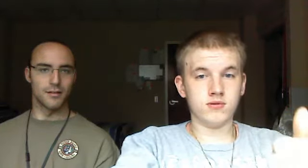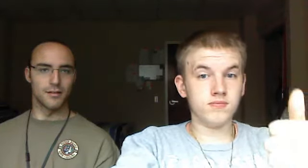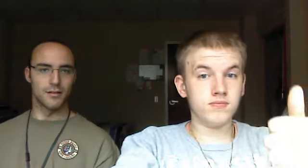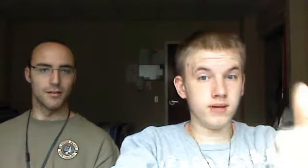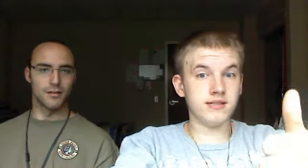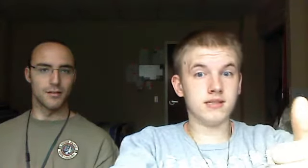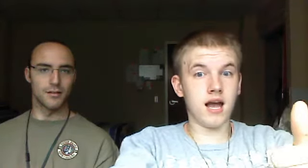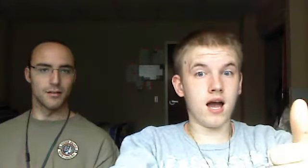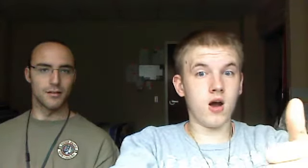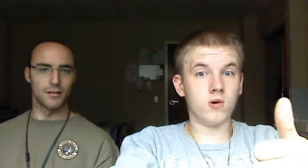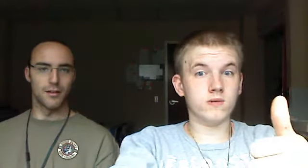Peace out! No!